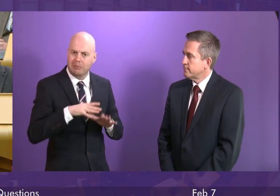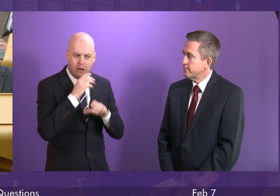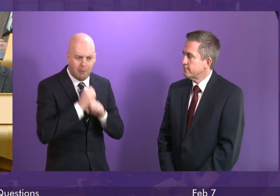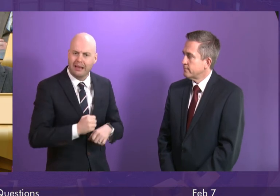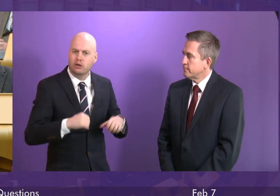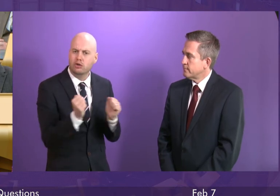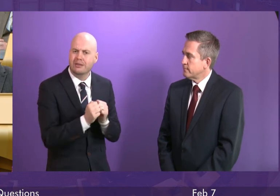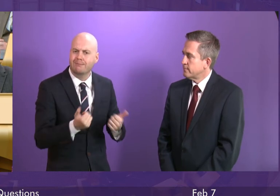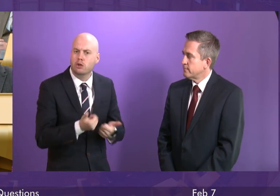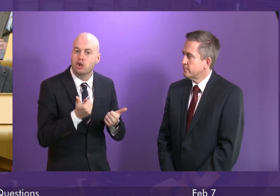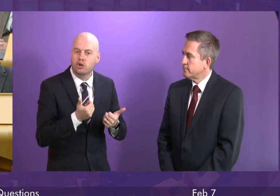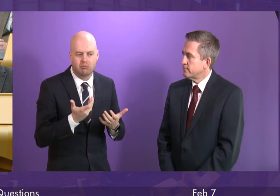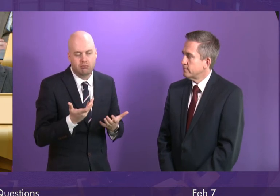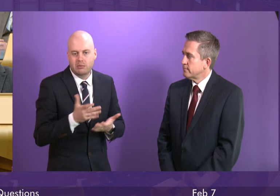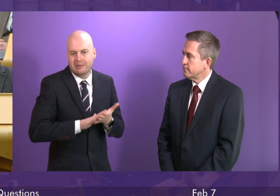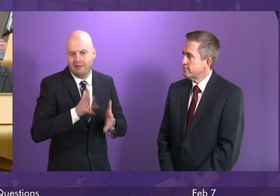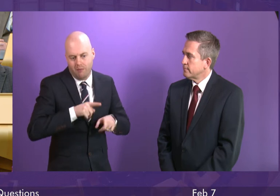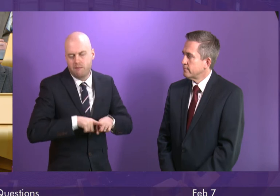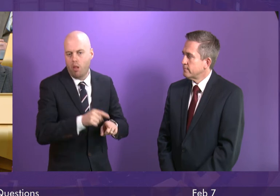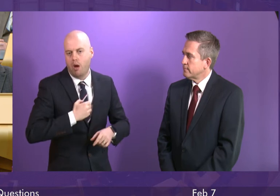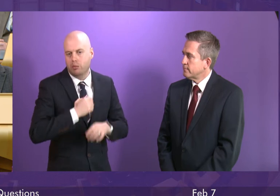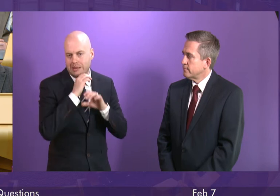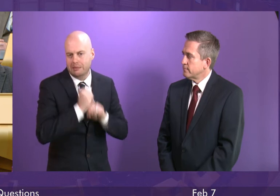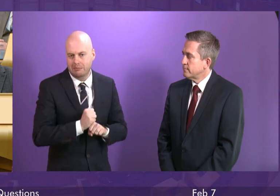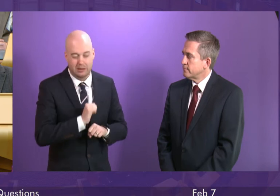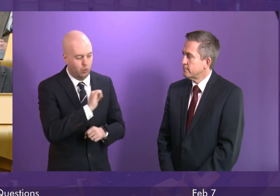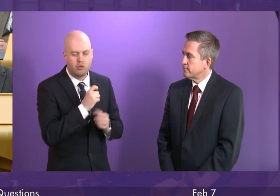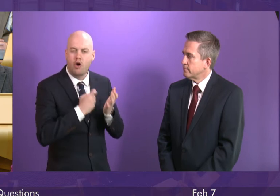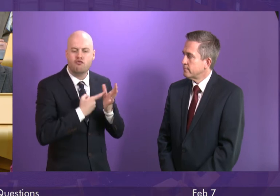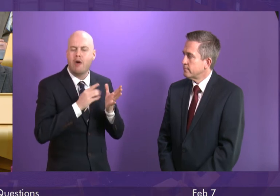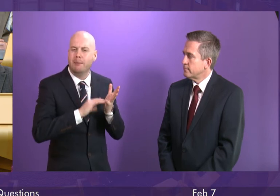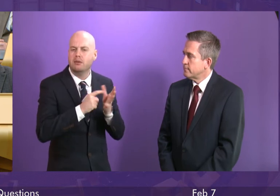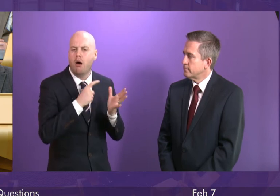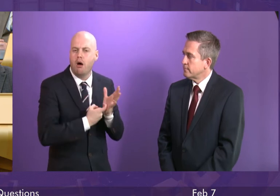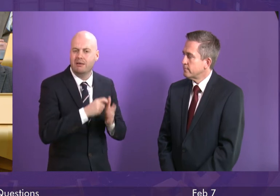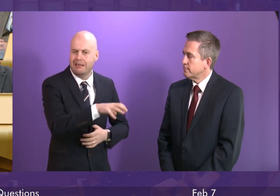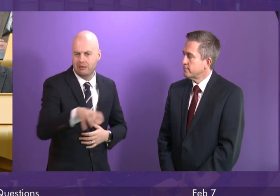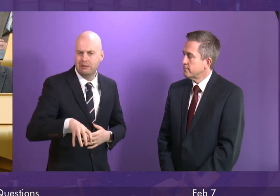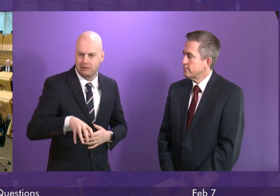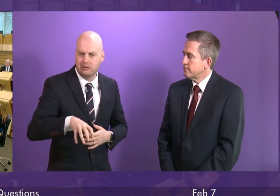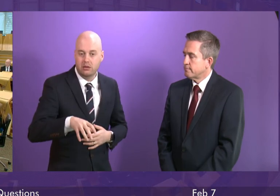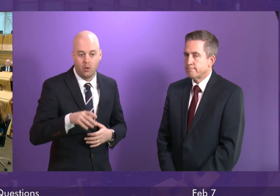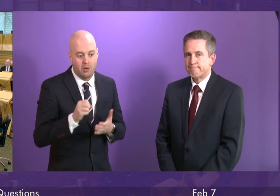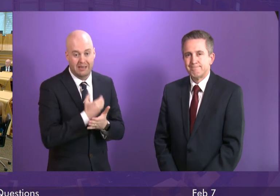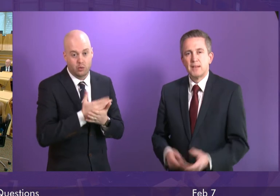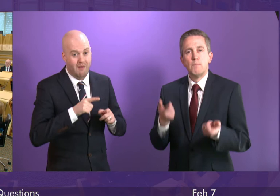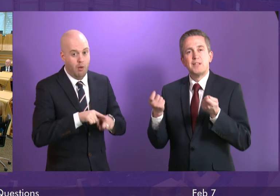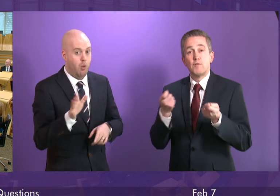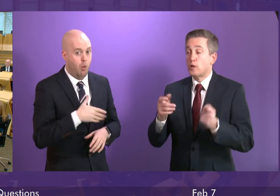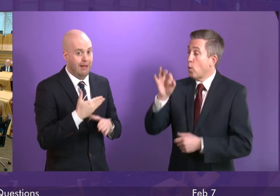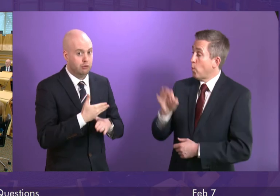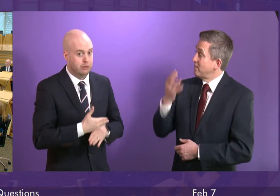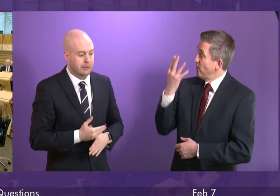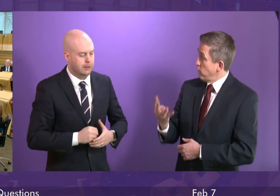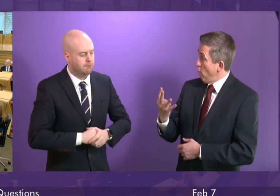commitments around Ramsar sites and to ensure that those are fulfilled in all of the actions that we take. Question number